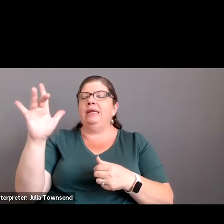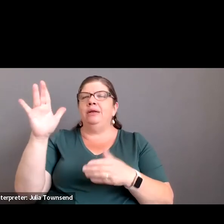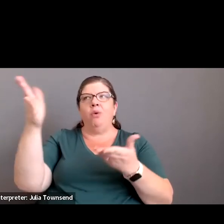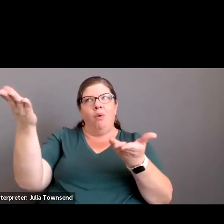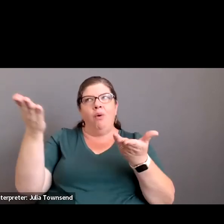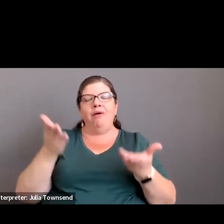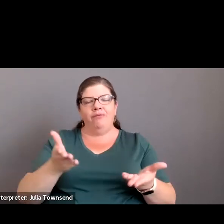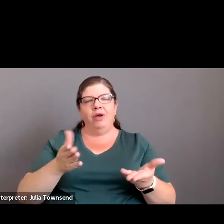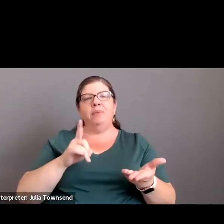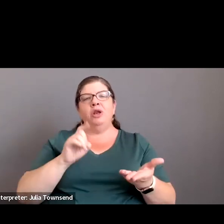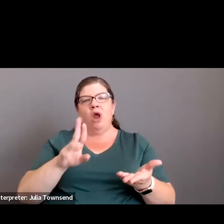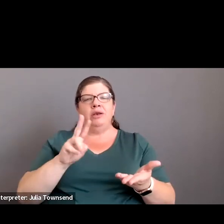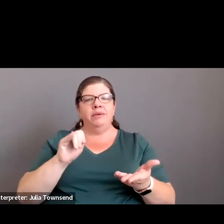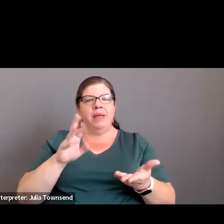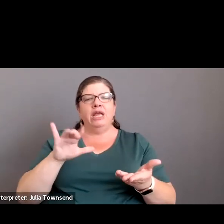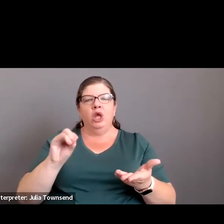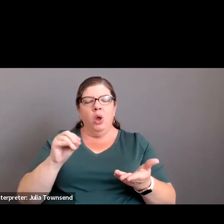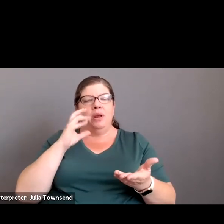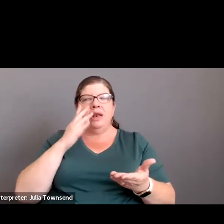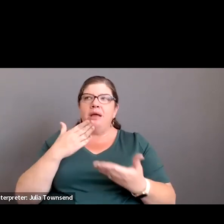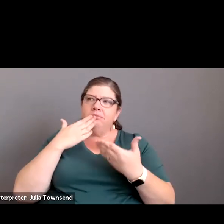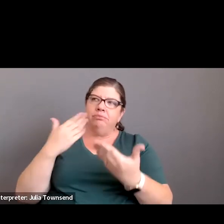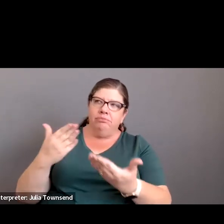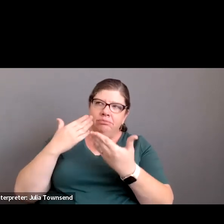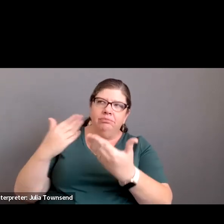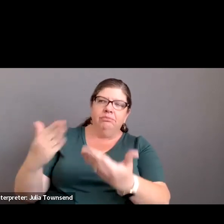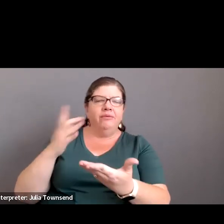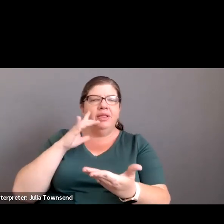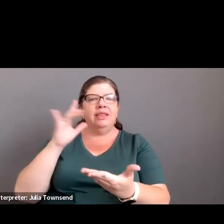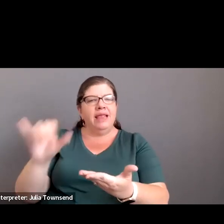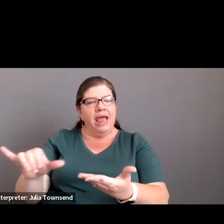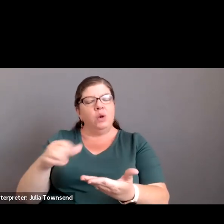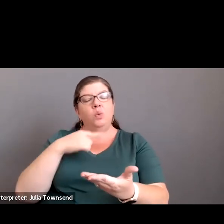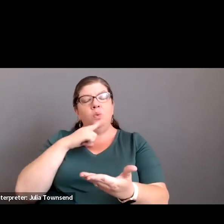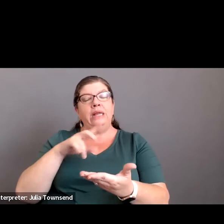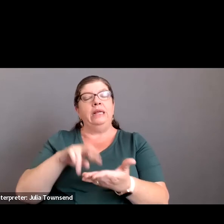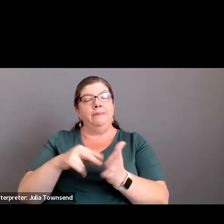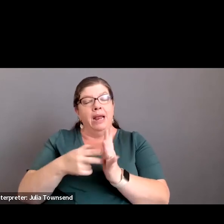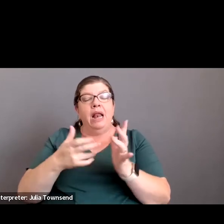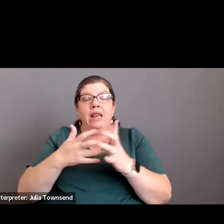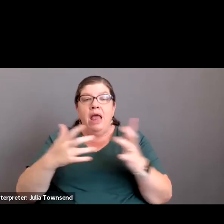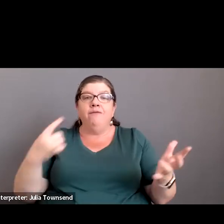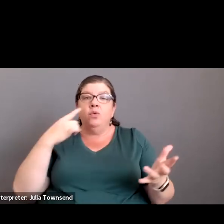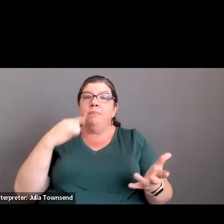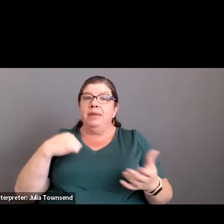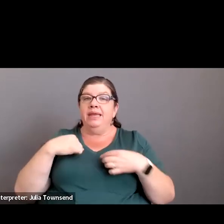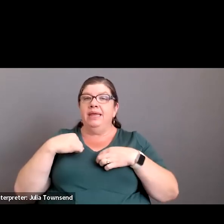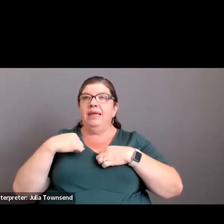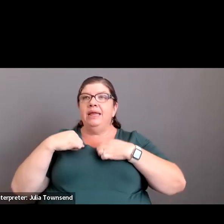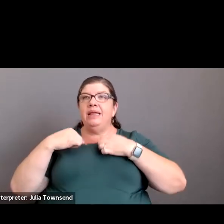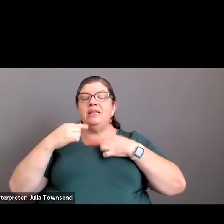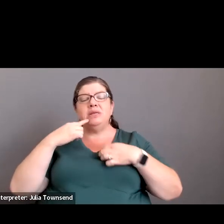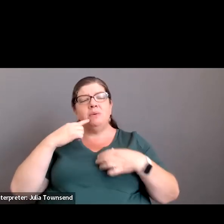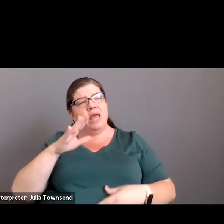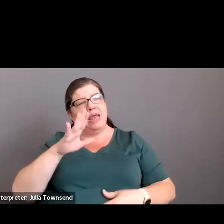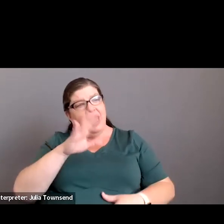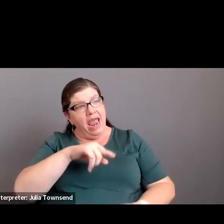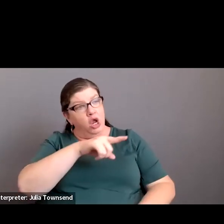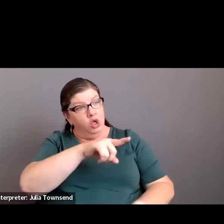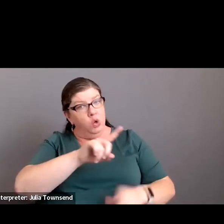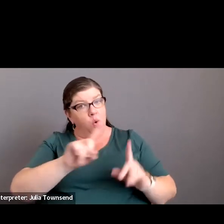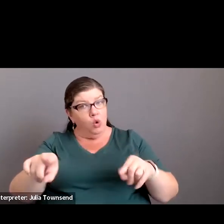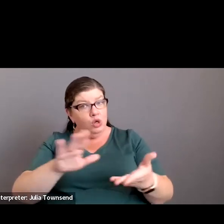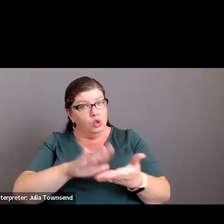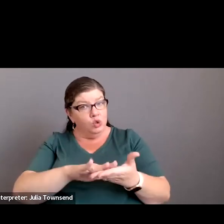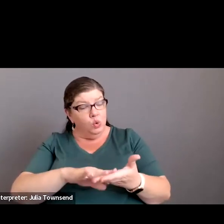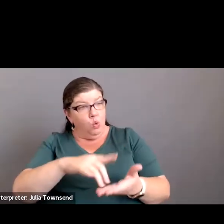offer by Dr. Becchio. And I just want to express my gratitude for that and express how much it means to me that someone was like, hey, you're going to